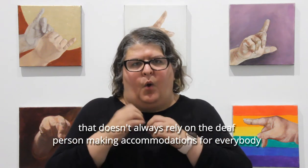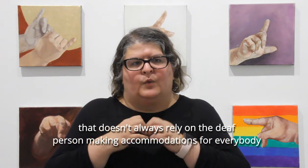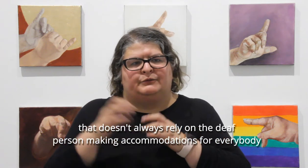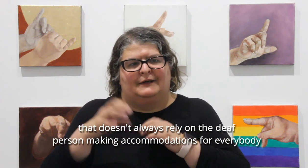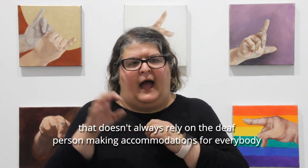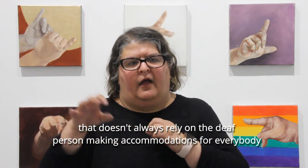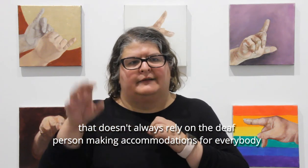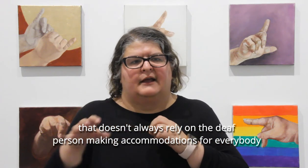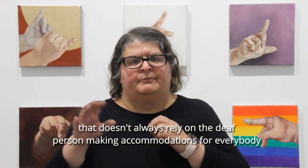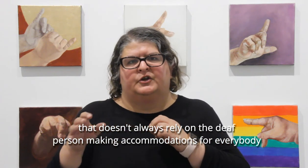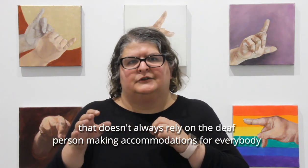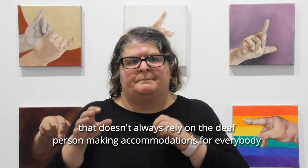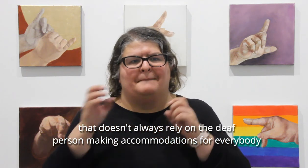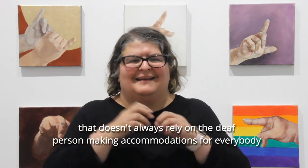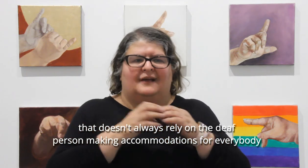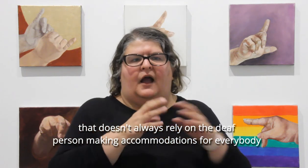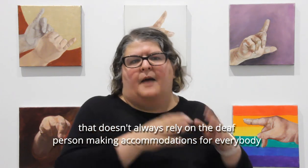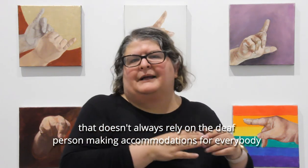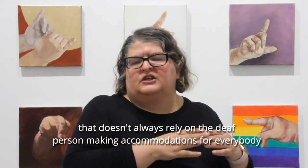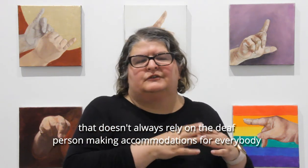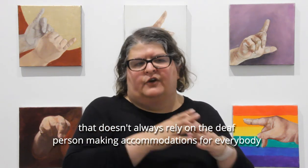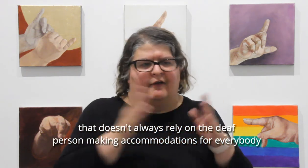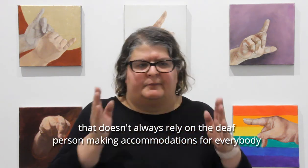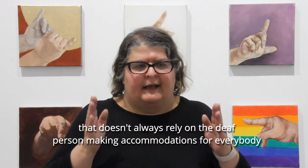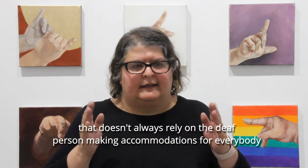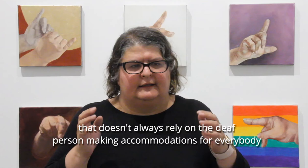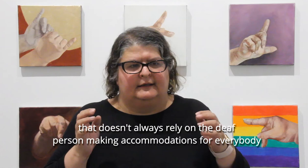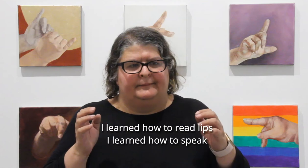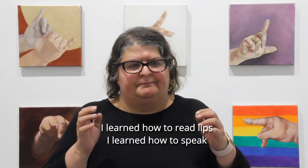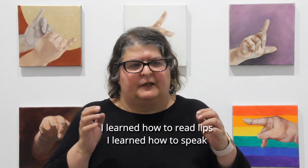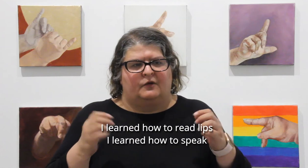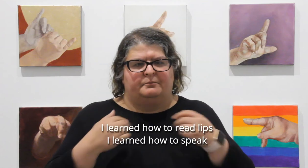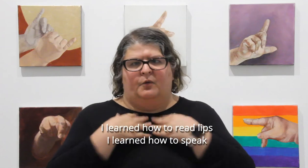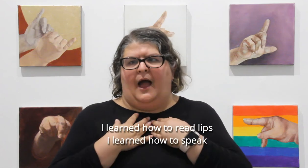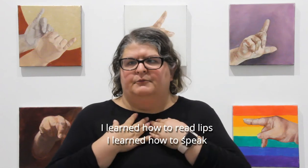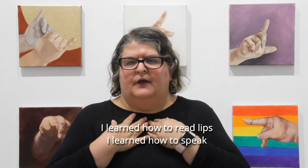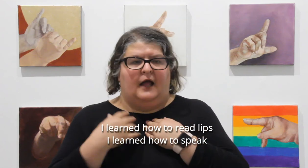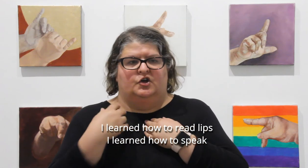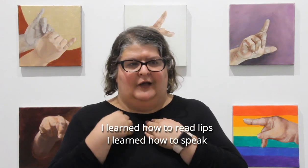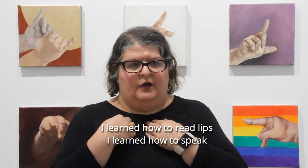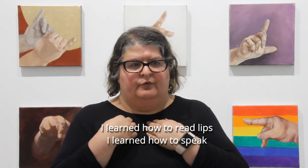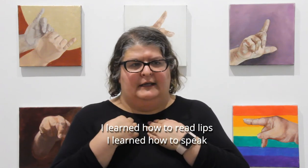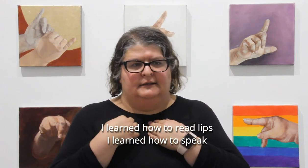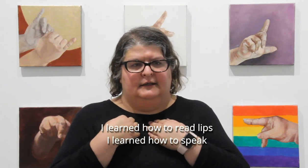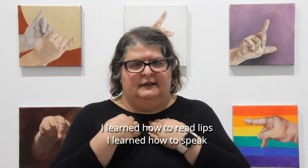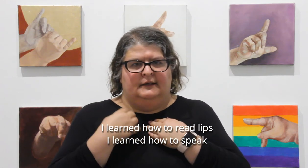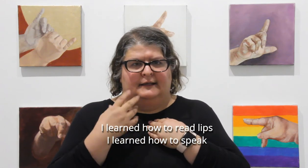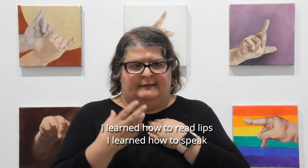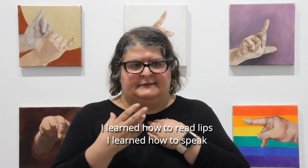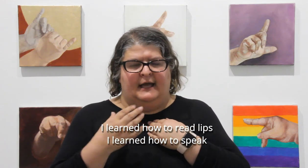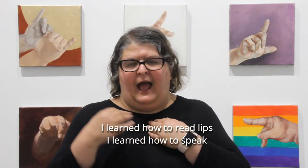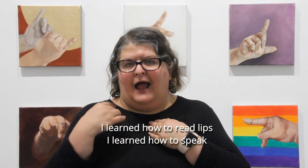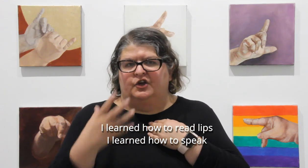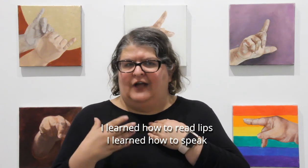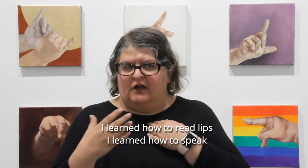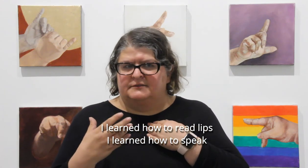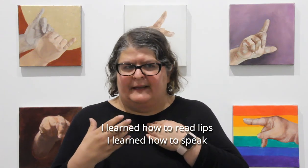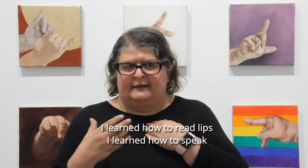always rely on the deaf person making accommodations for everybody. You know, I'm, I learned how to raise lips. I learned how to speak.